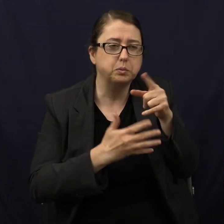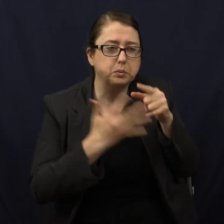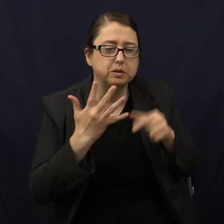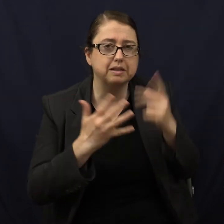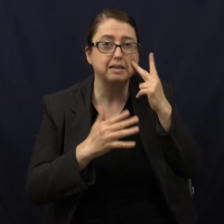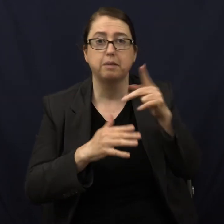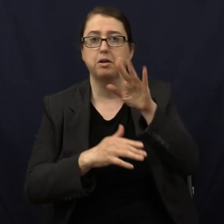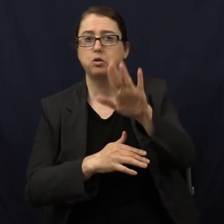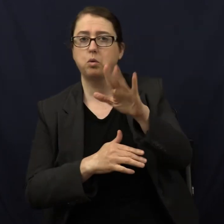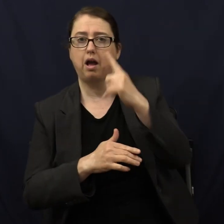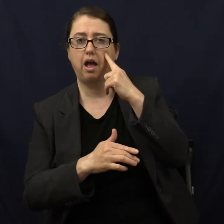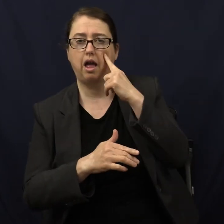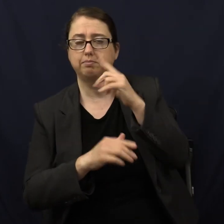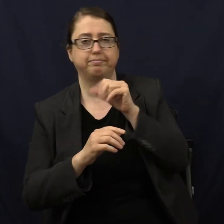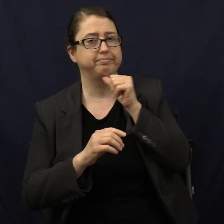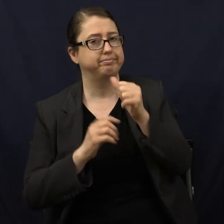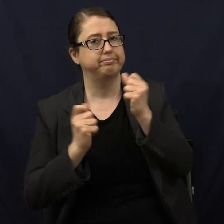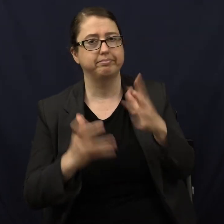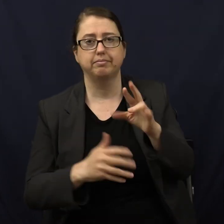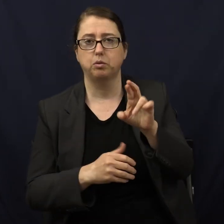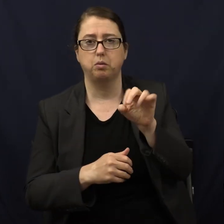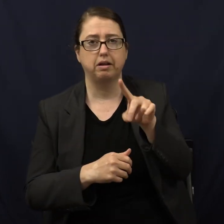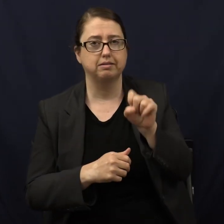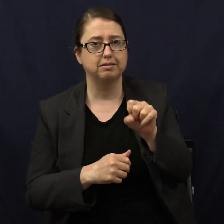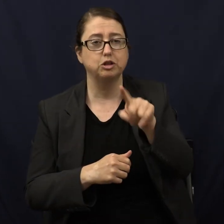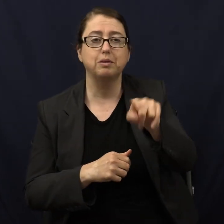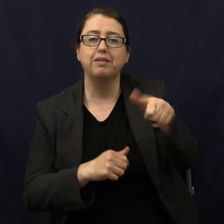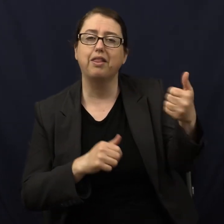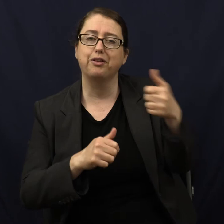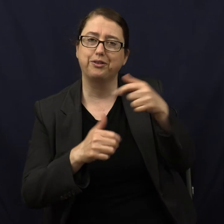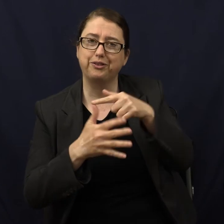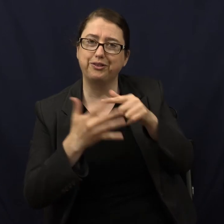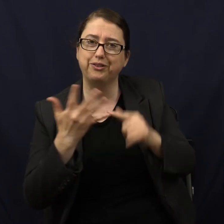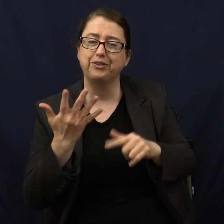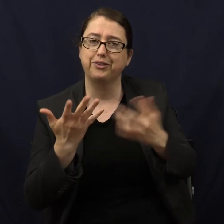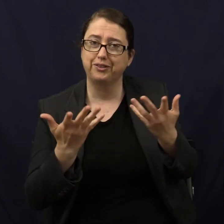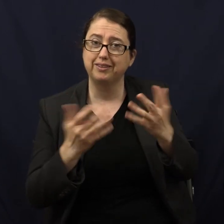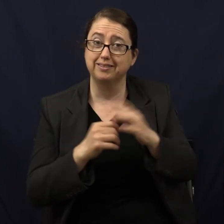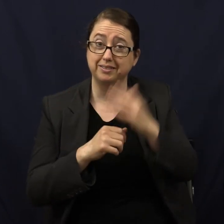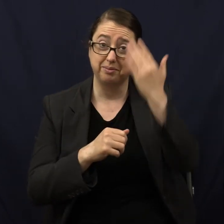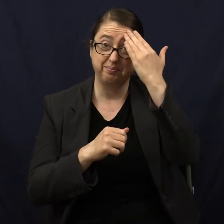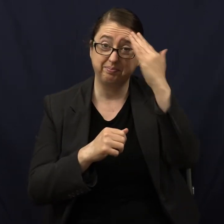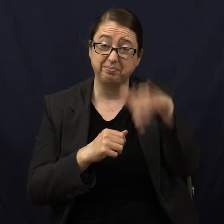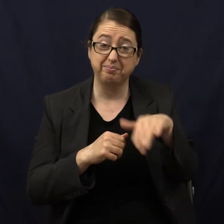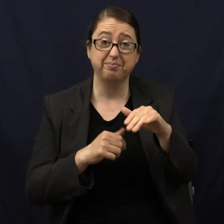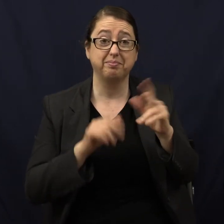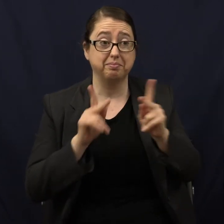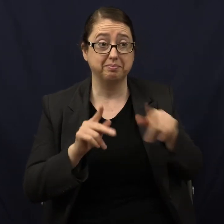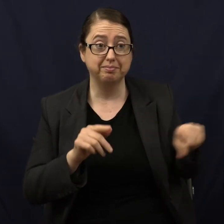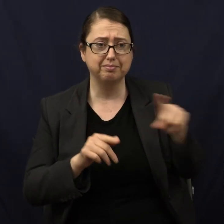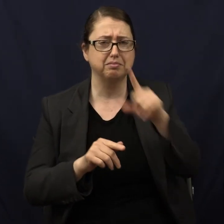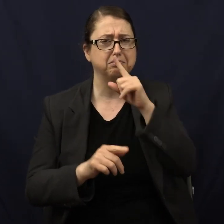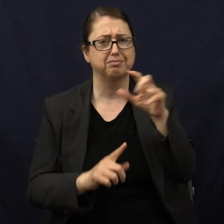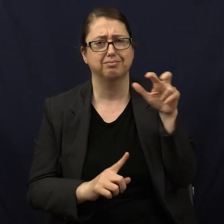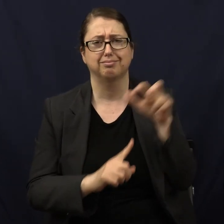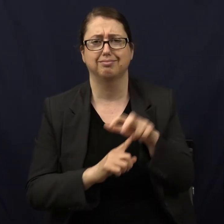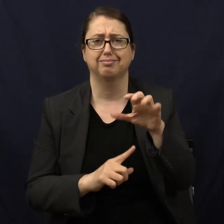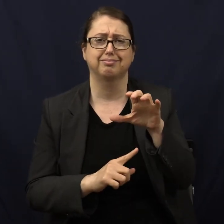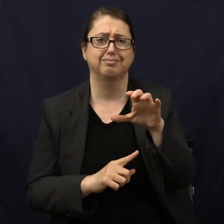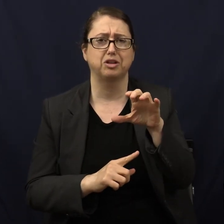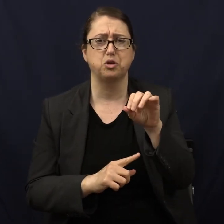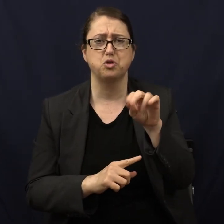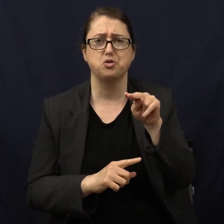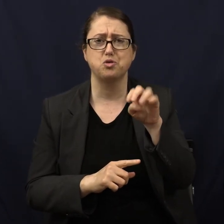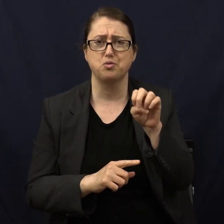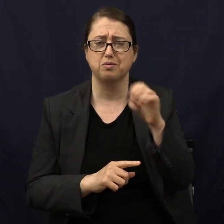But you don't have as many rods. But you have other things. In fact, did you know that human beings are the champion of cones?